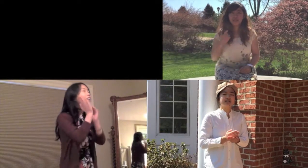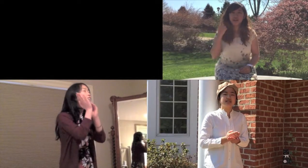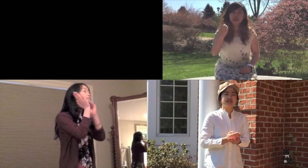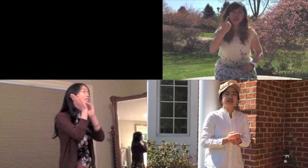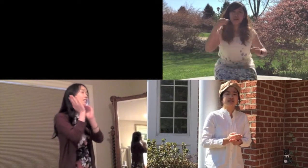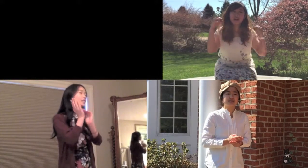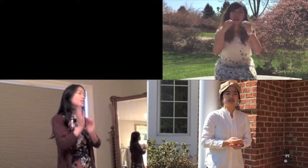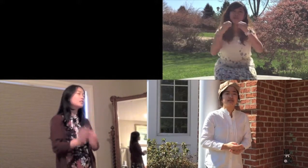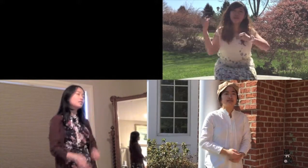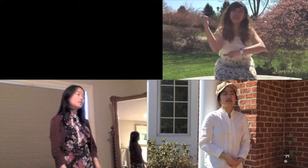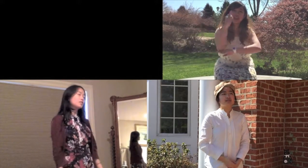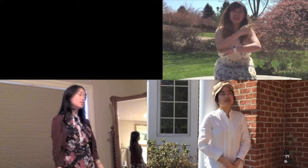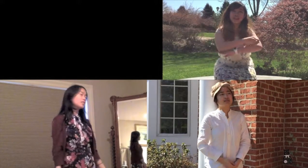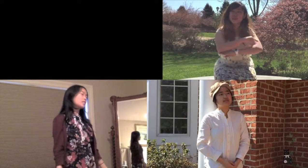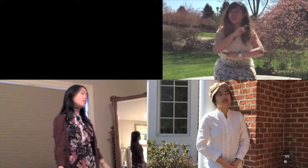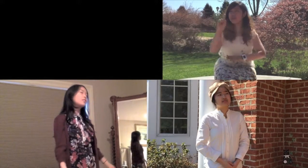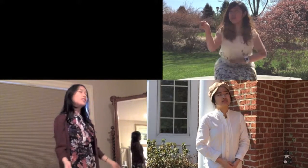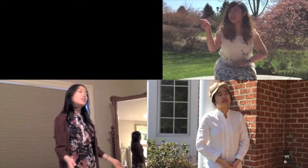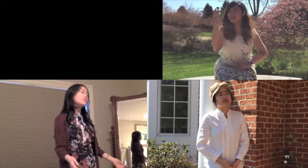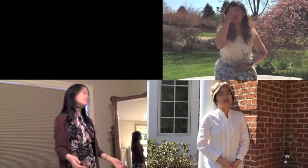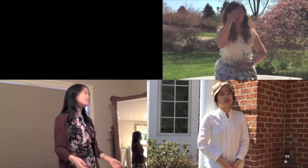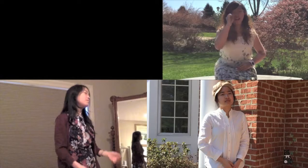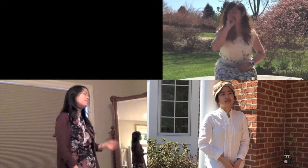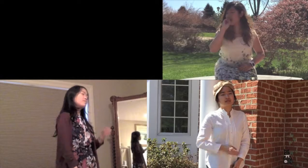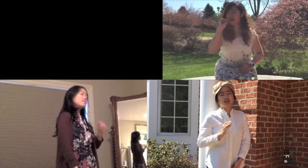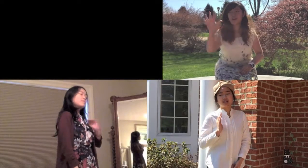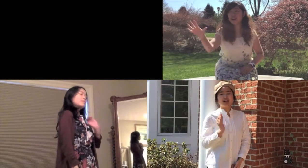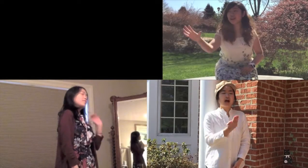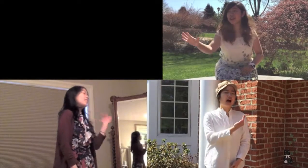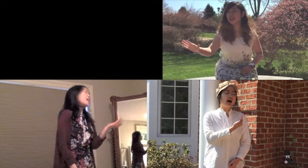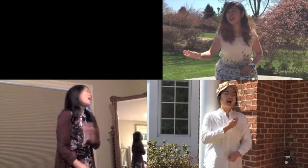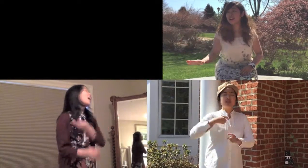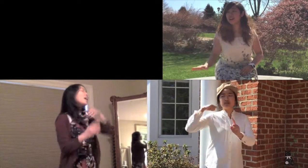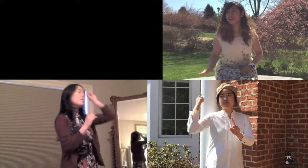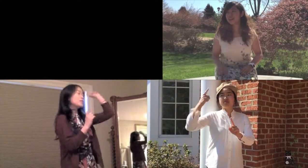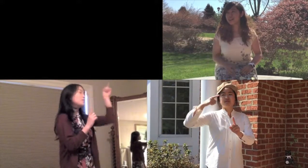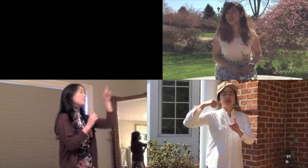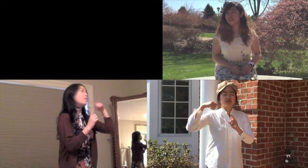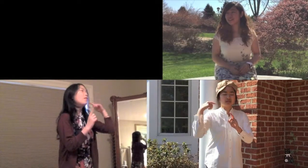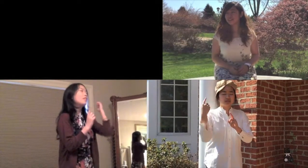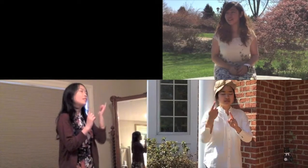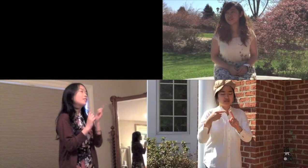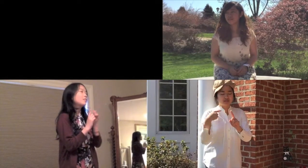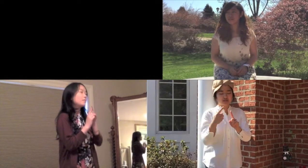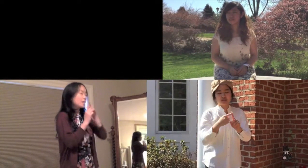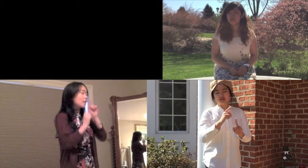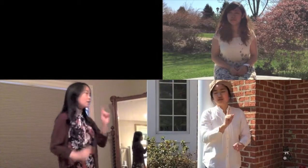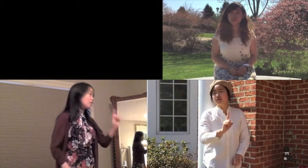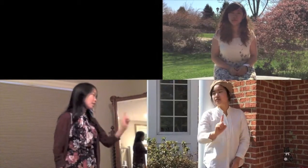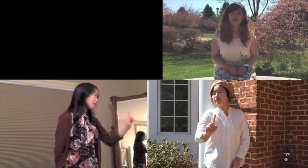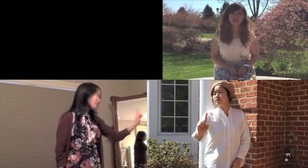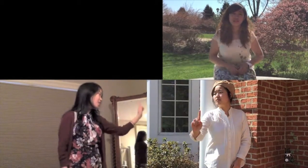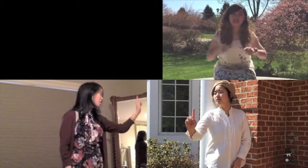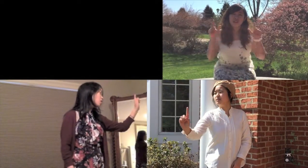One more day with him not caring. I was born to be with you.